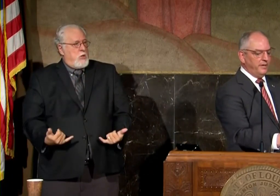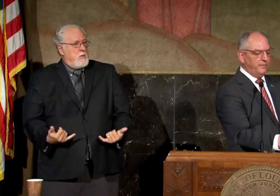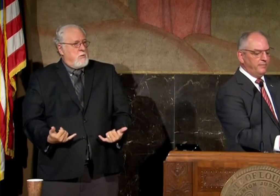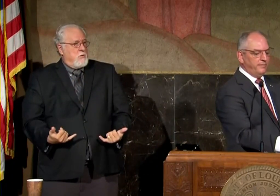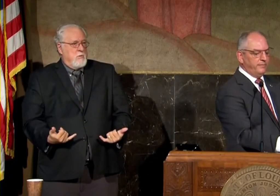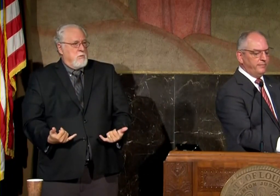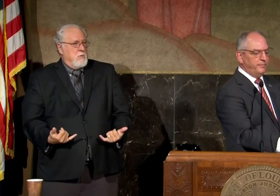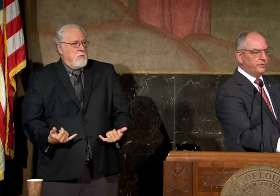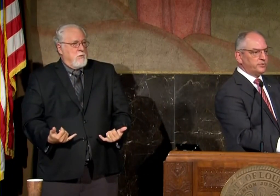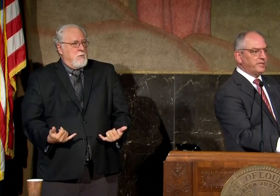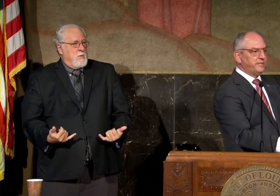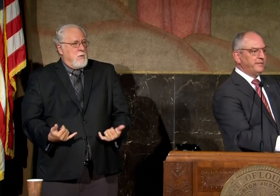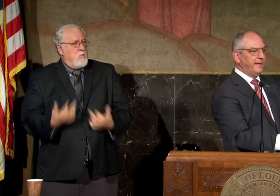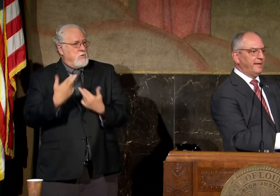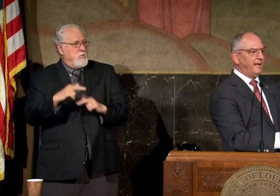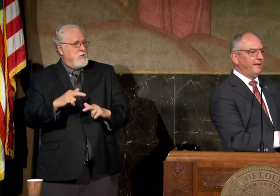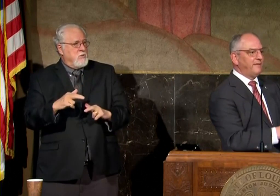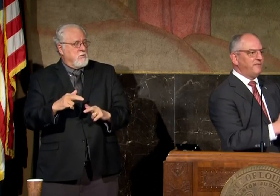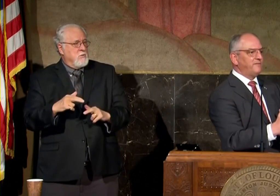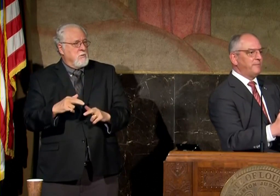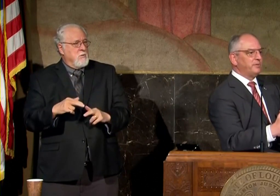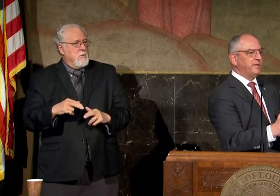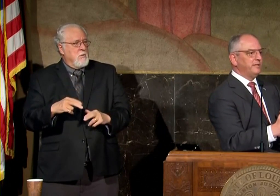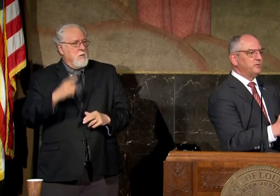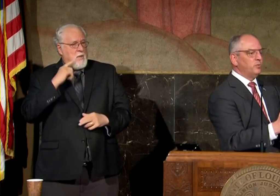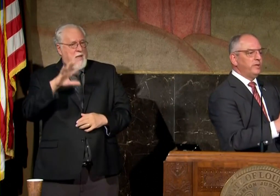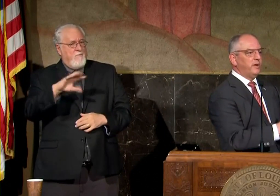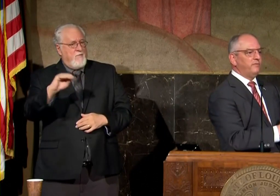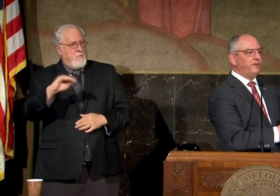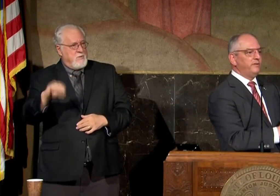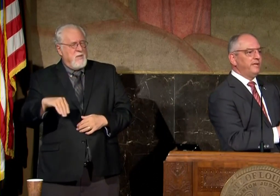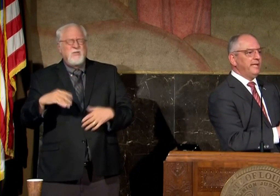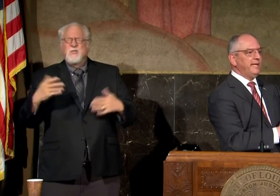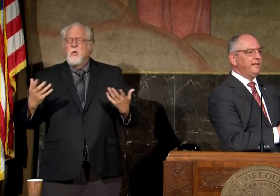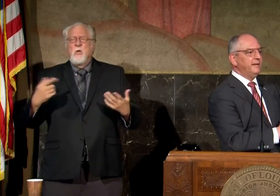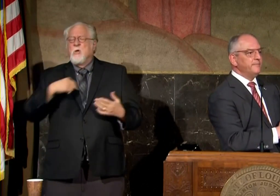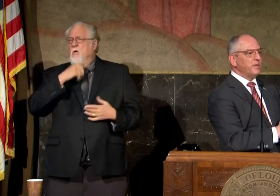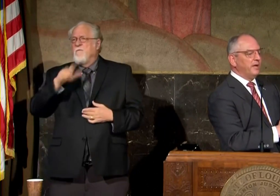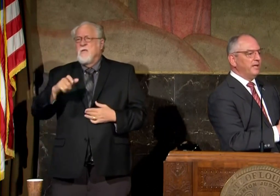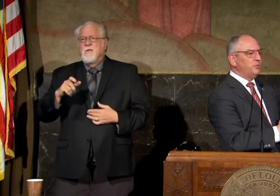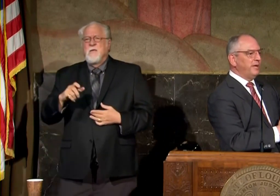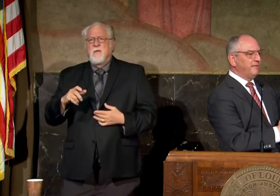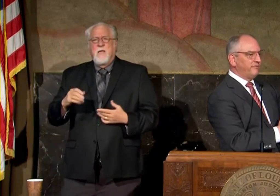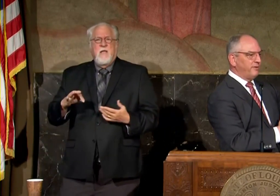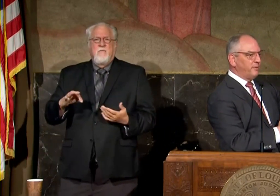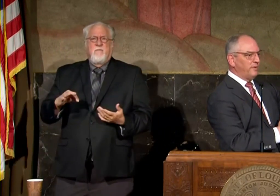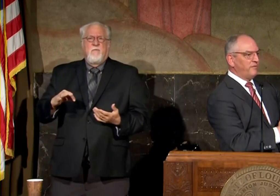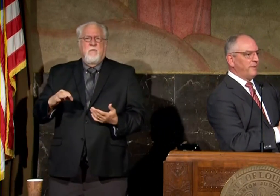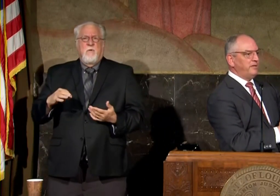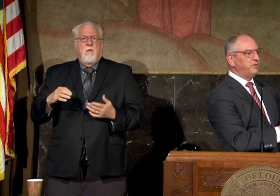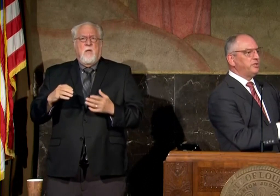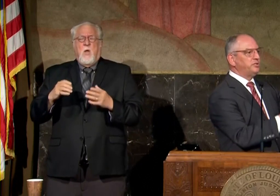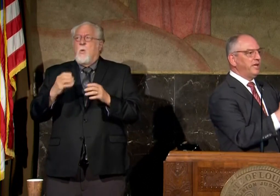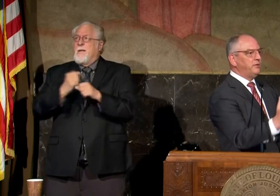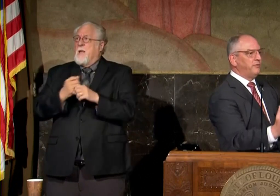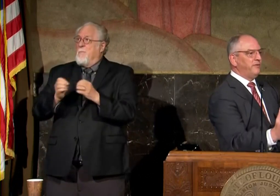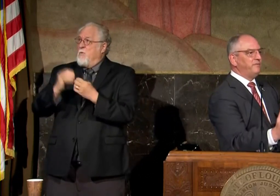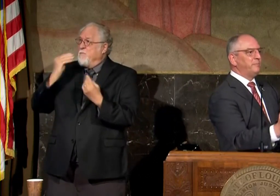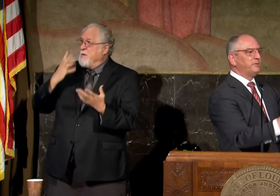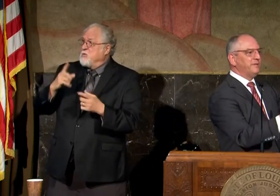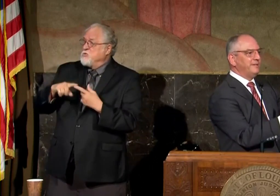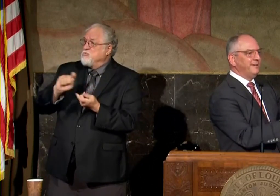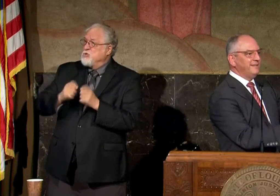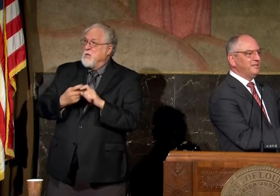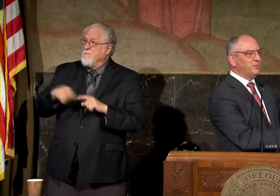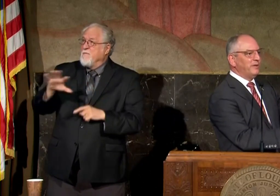uh restriction at at 50 so we don't feel the need unless we get further information to change from